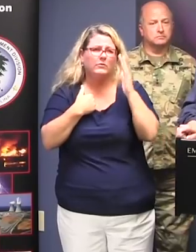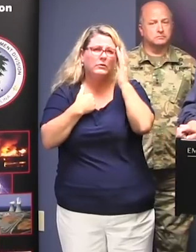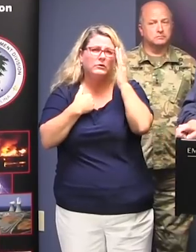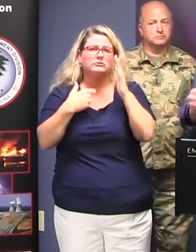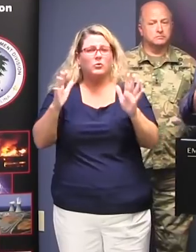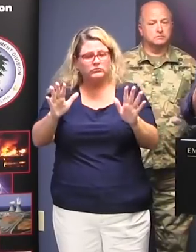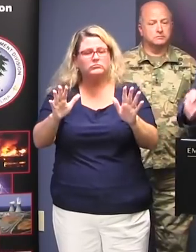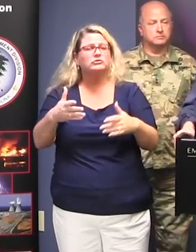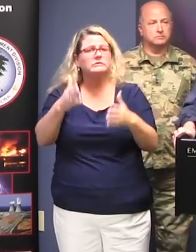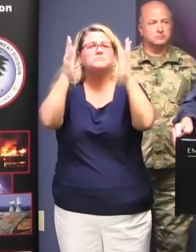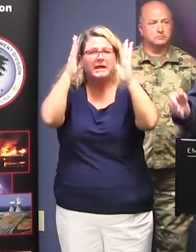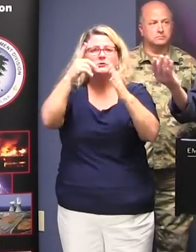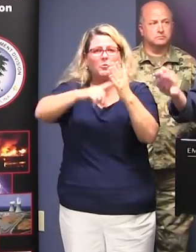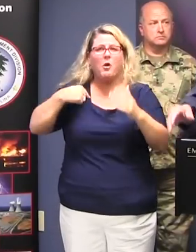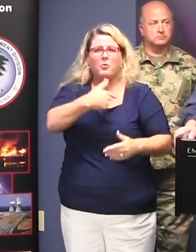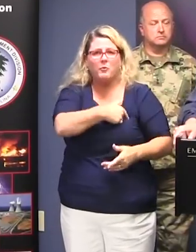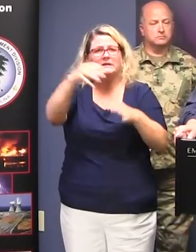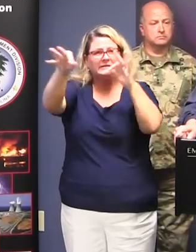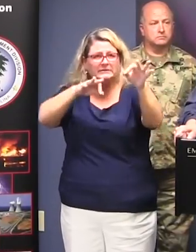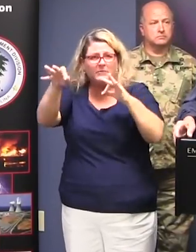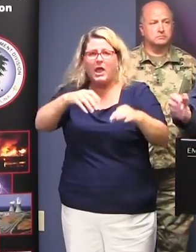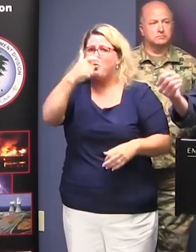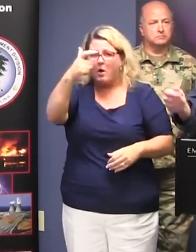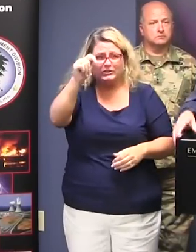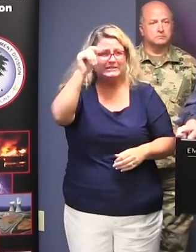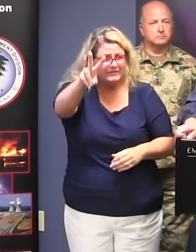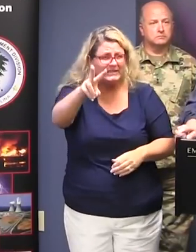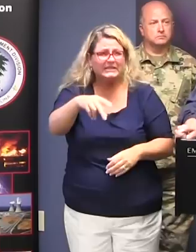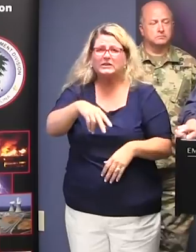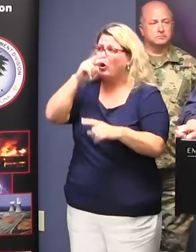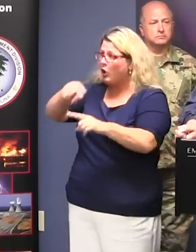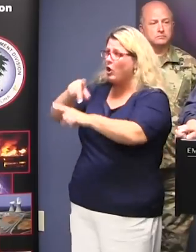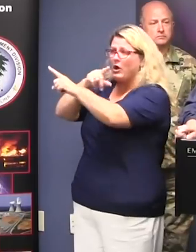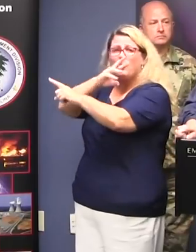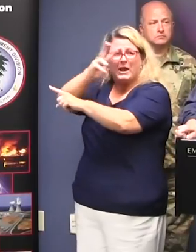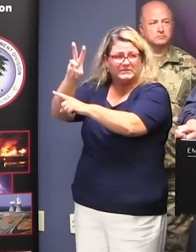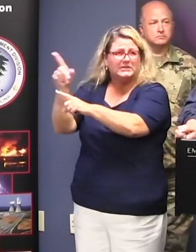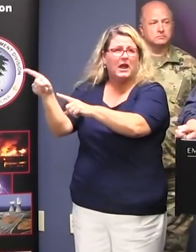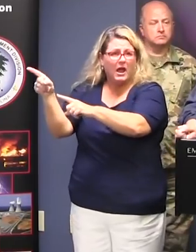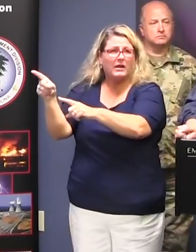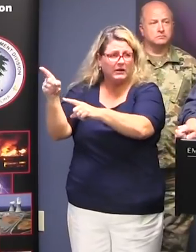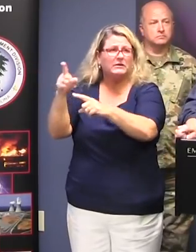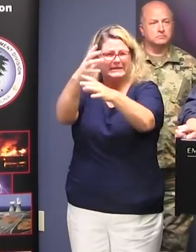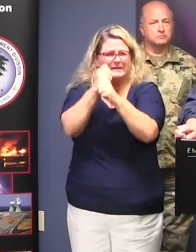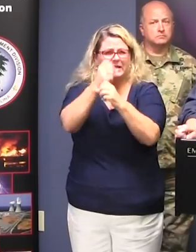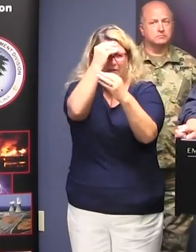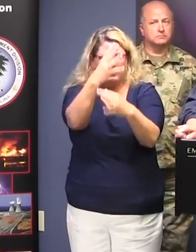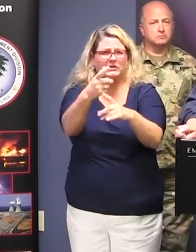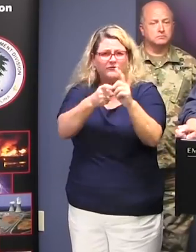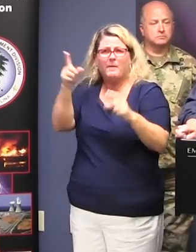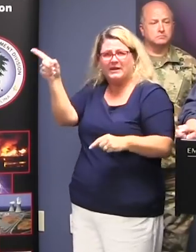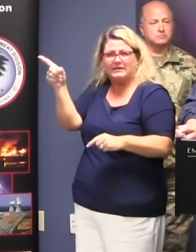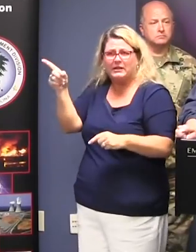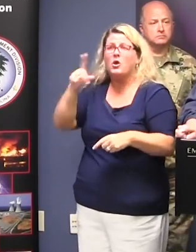say, listen to what we say and watch your television and go to these websites, and there's plenty of information there. And when there's